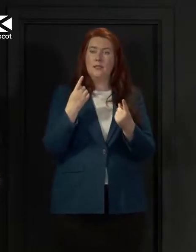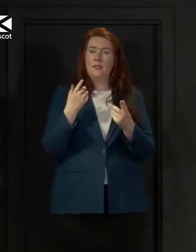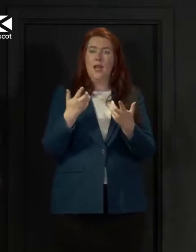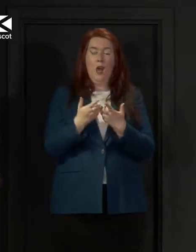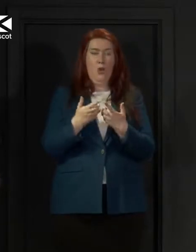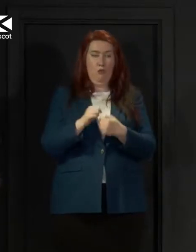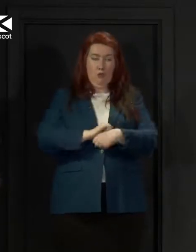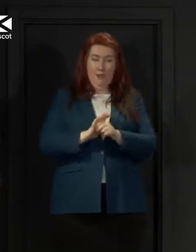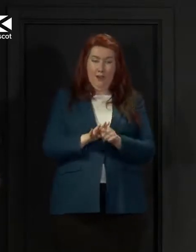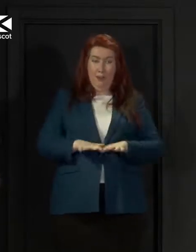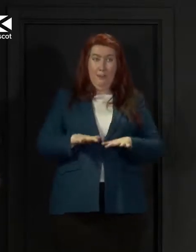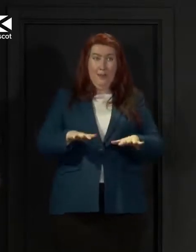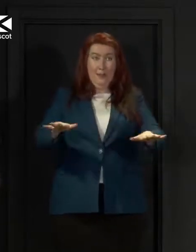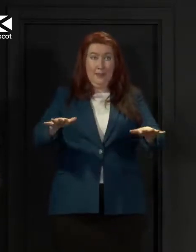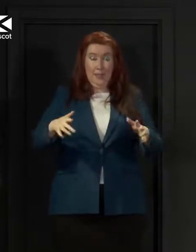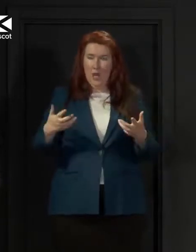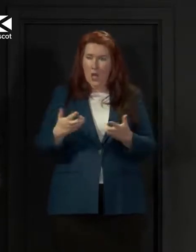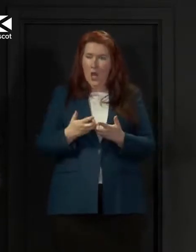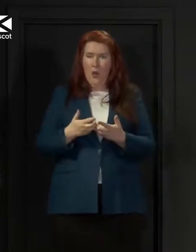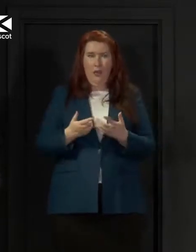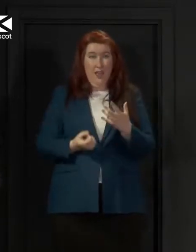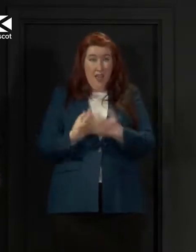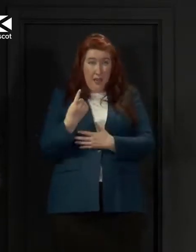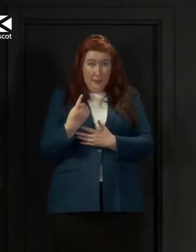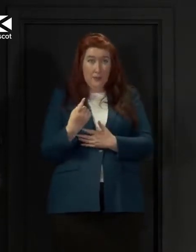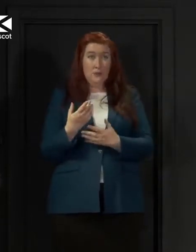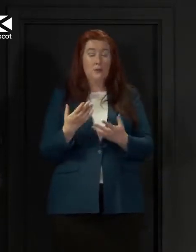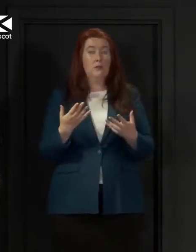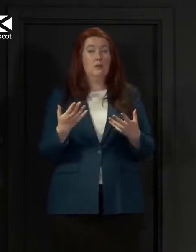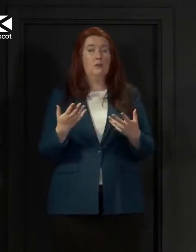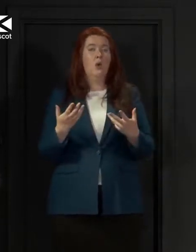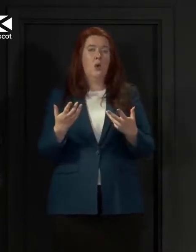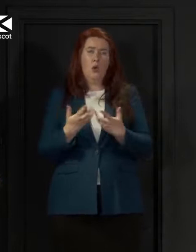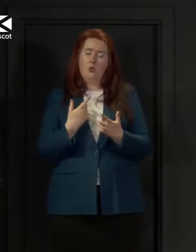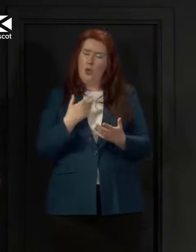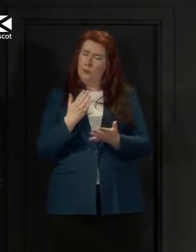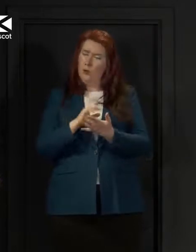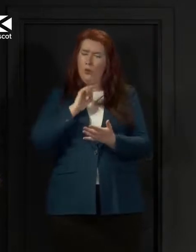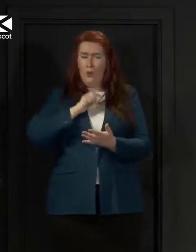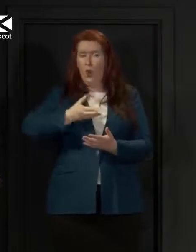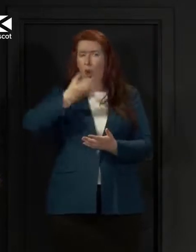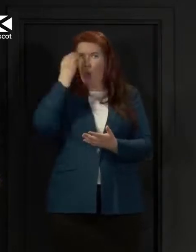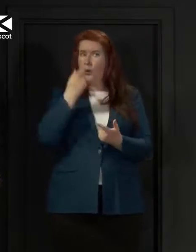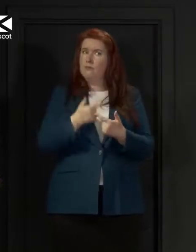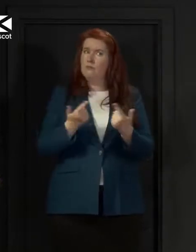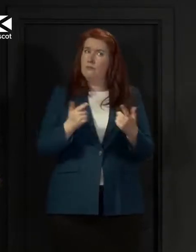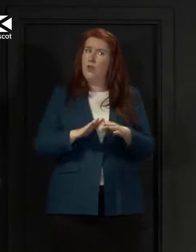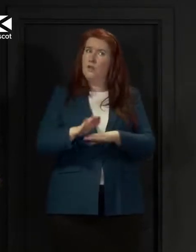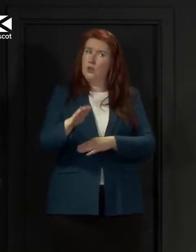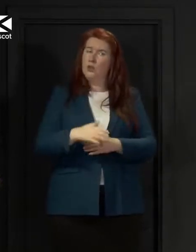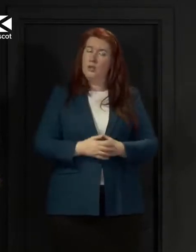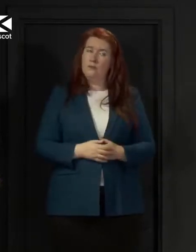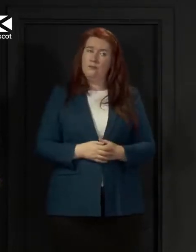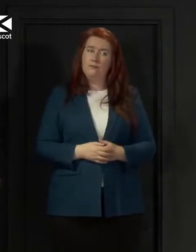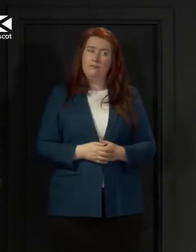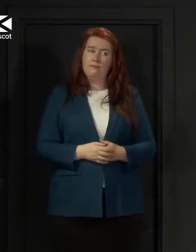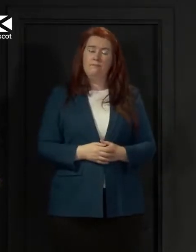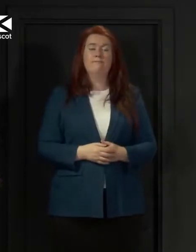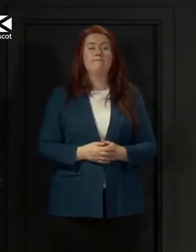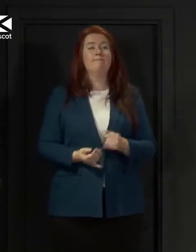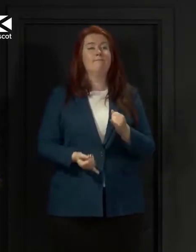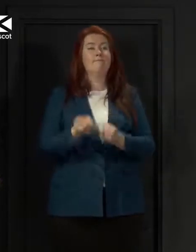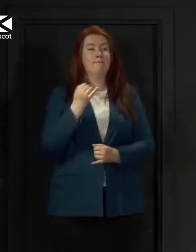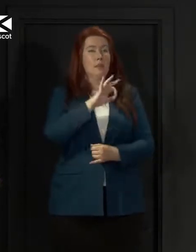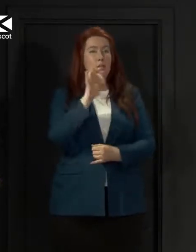the pandemic was undertaken but we will I am certain learn lessons for the future and finally